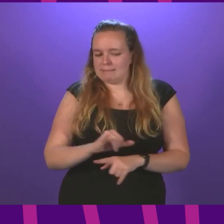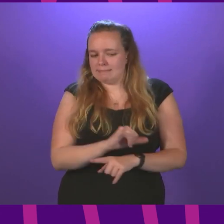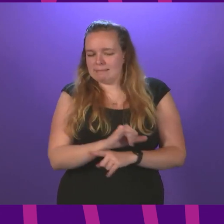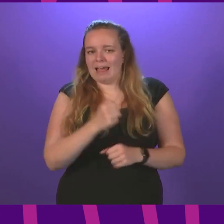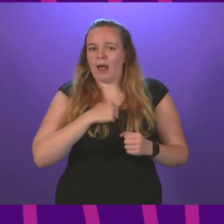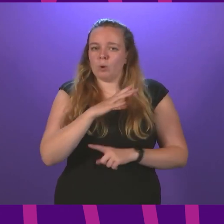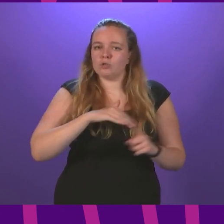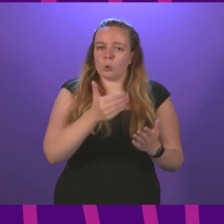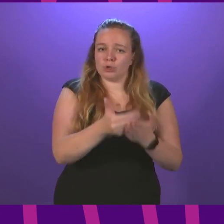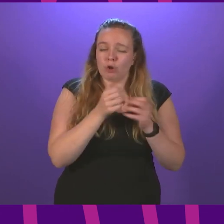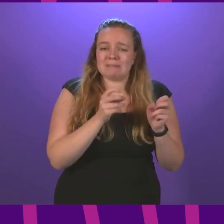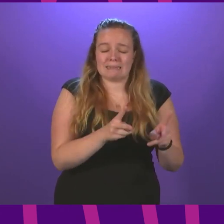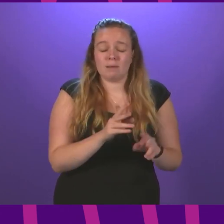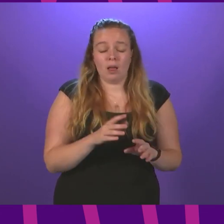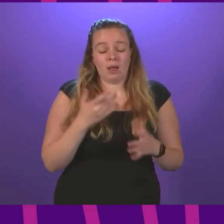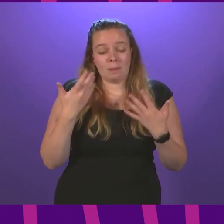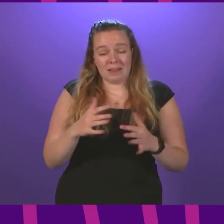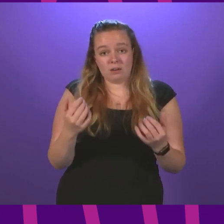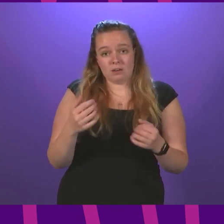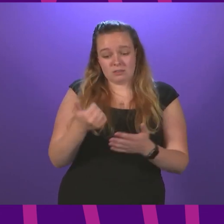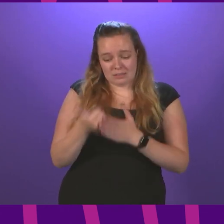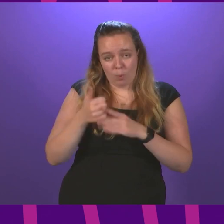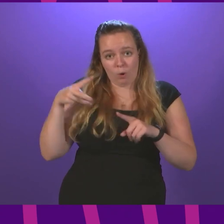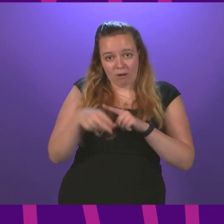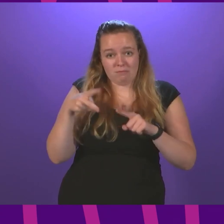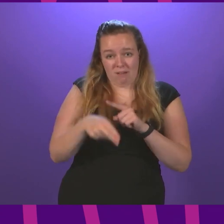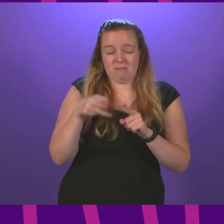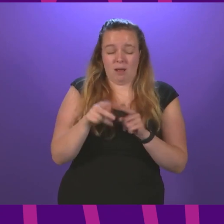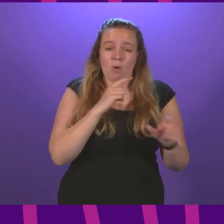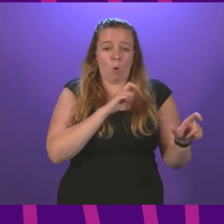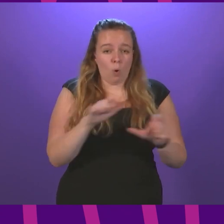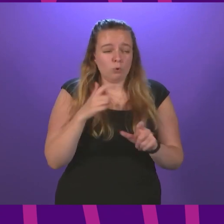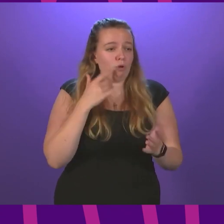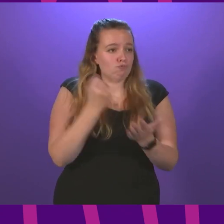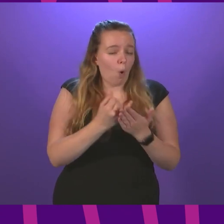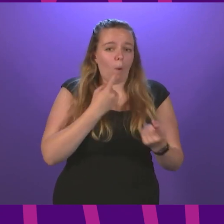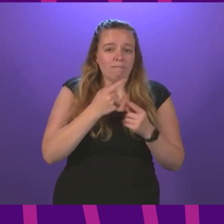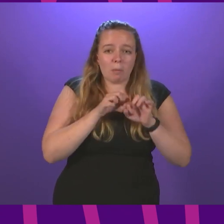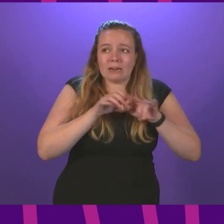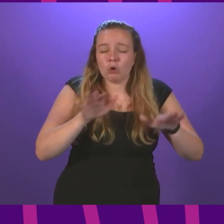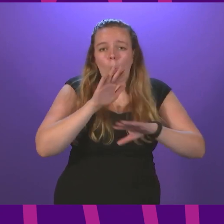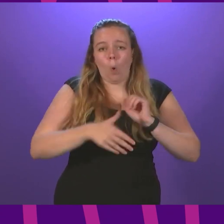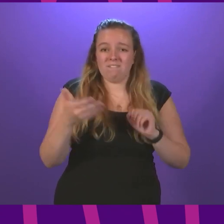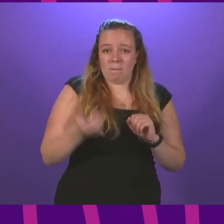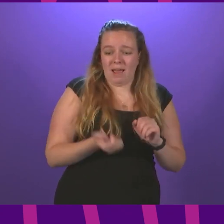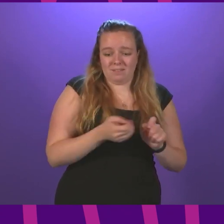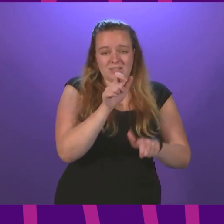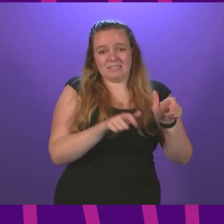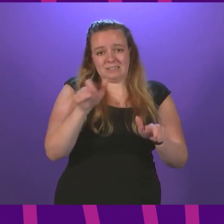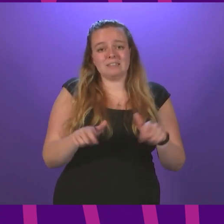security system, not only by cutting support, but also by consistently misleading the public about benefit recipients.